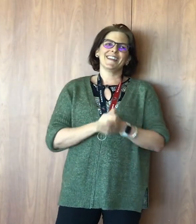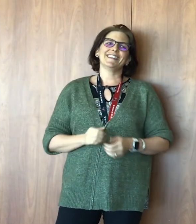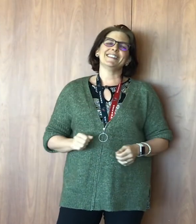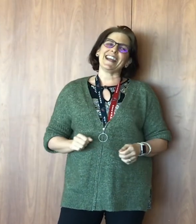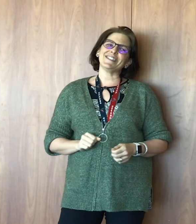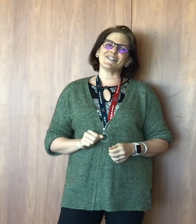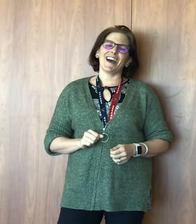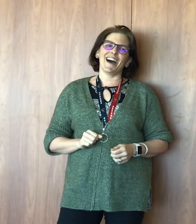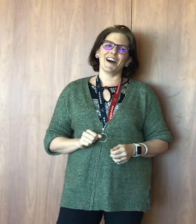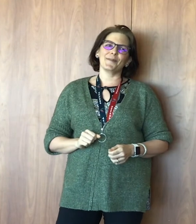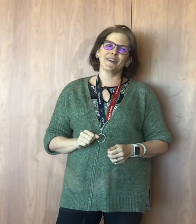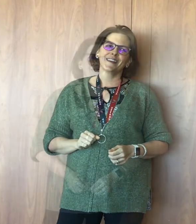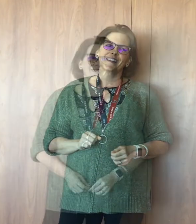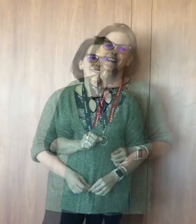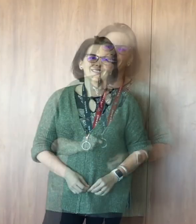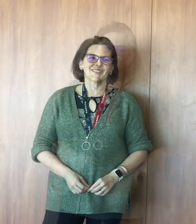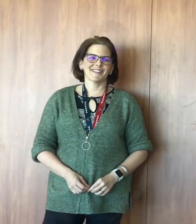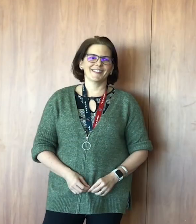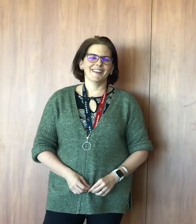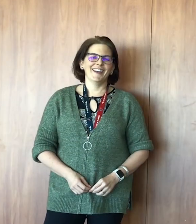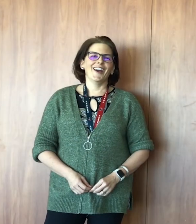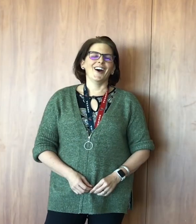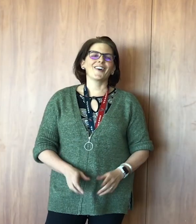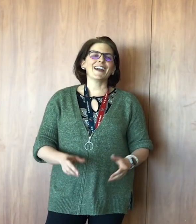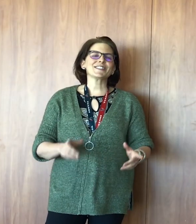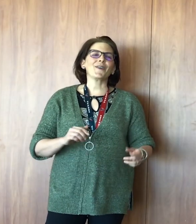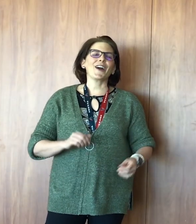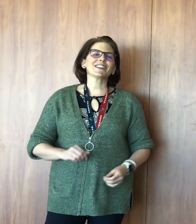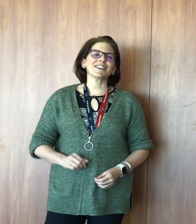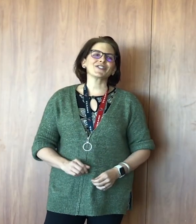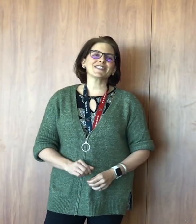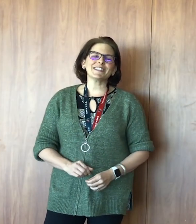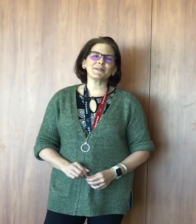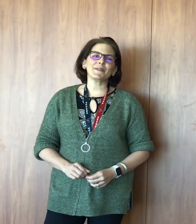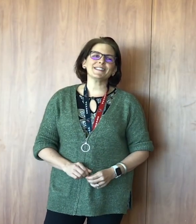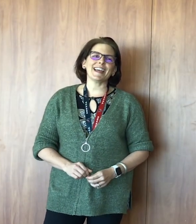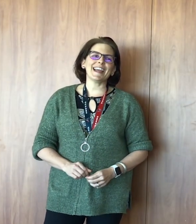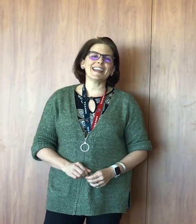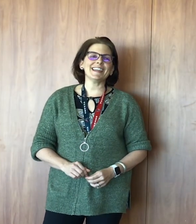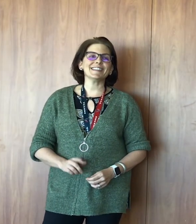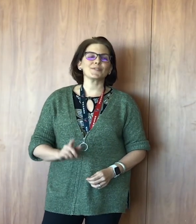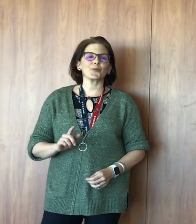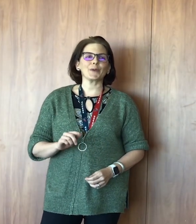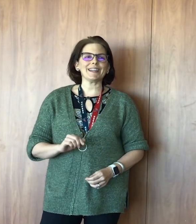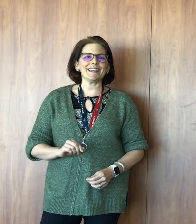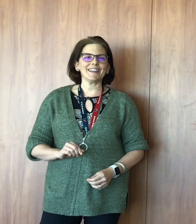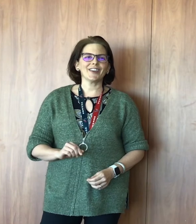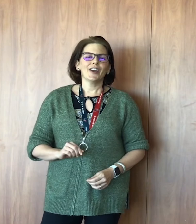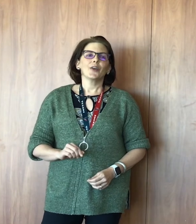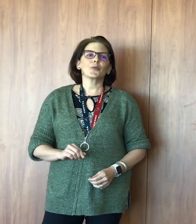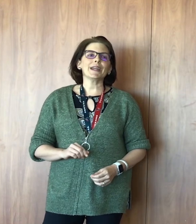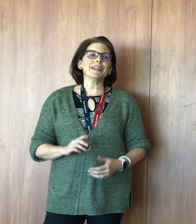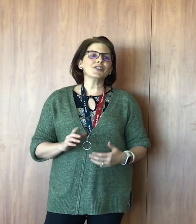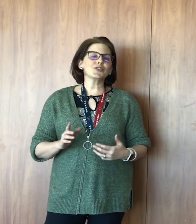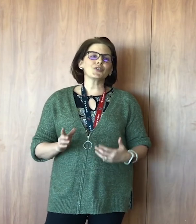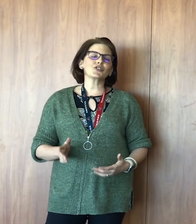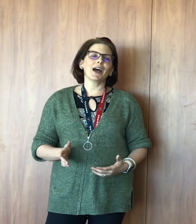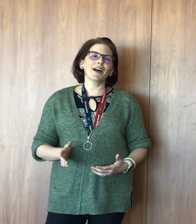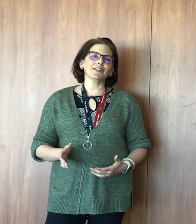Nice job. All right, so our literacy tip of the day is read. Reading to your child is